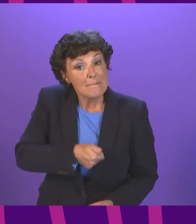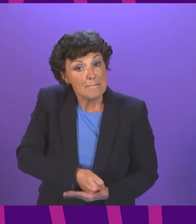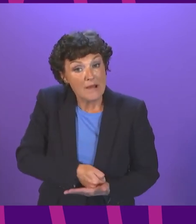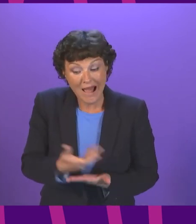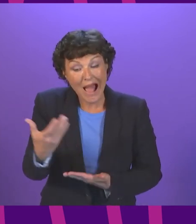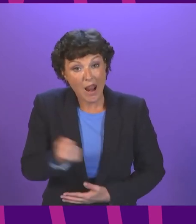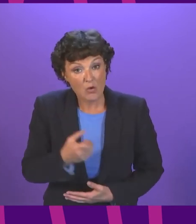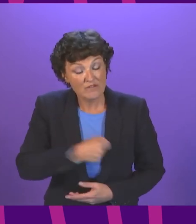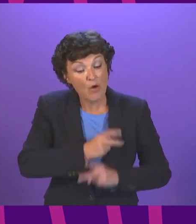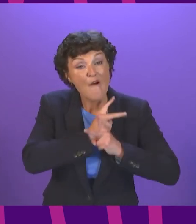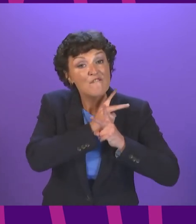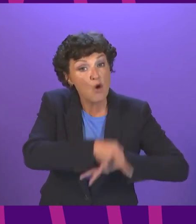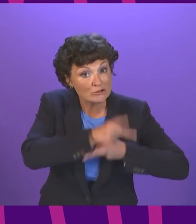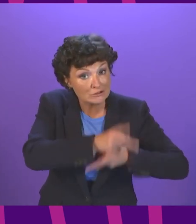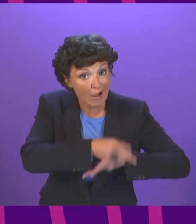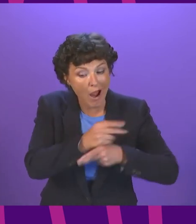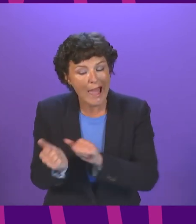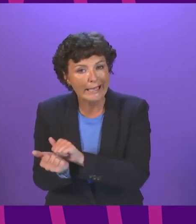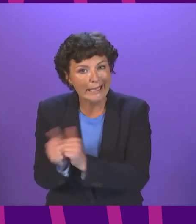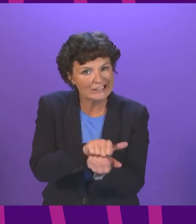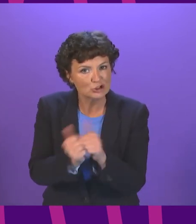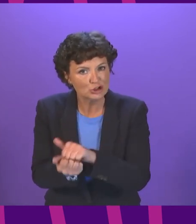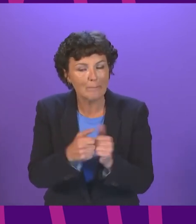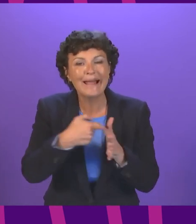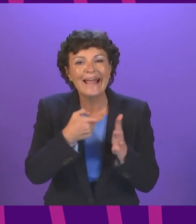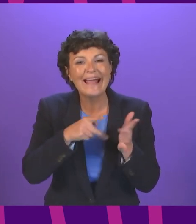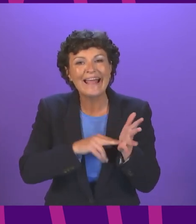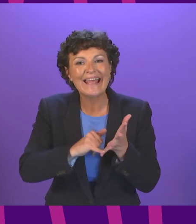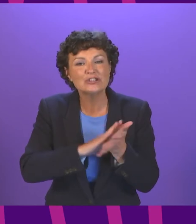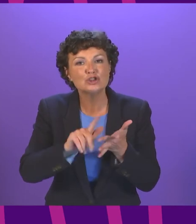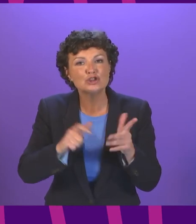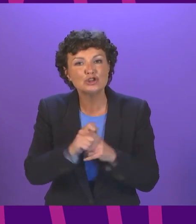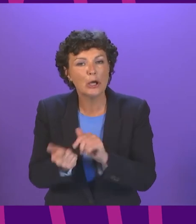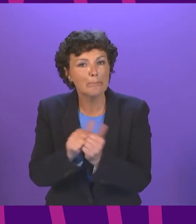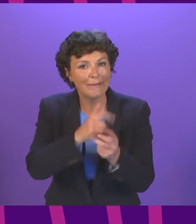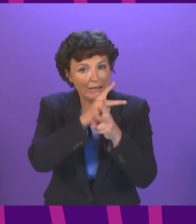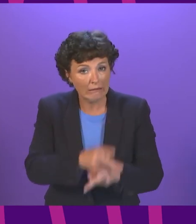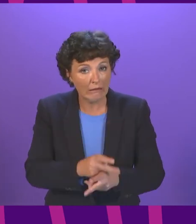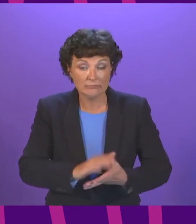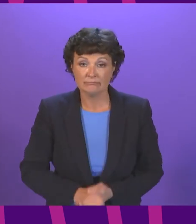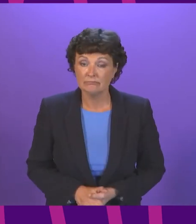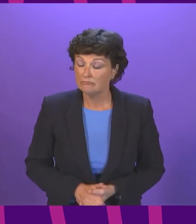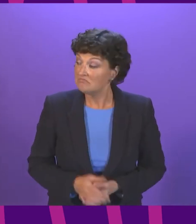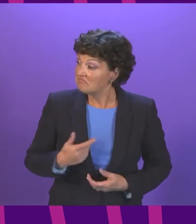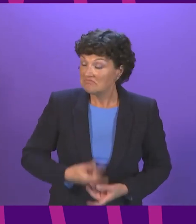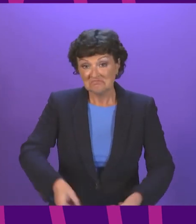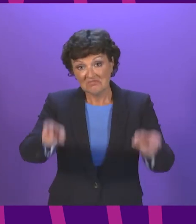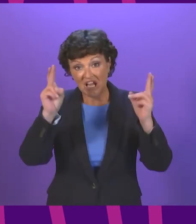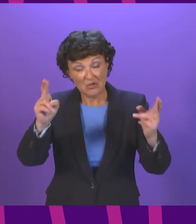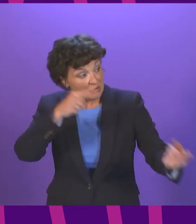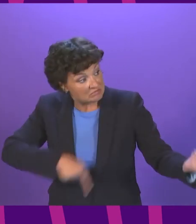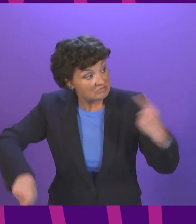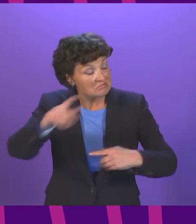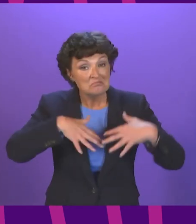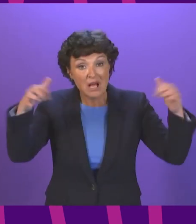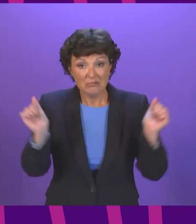Presenting officer, we, and I hope this is a commitment shared right across this Parliament We are determined to end child